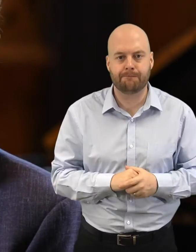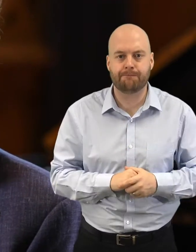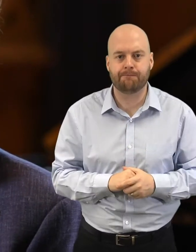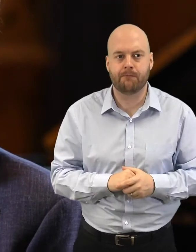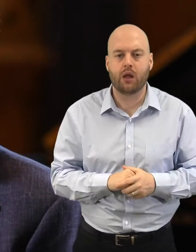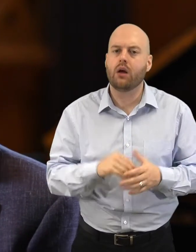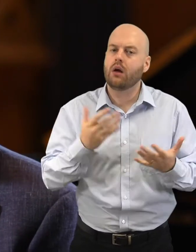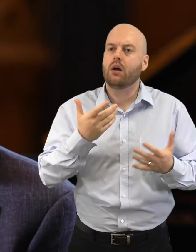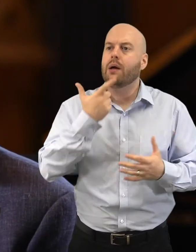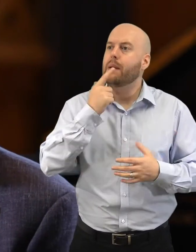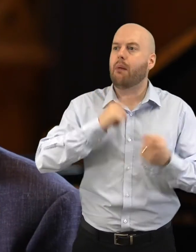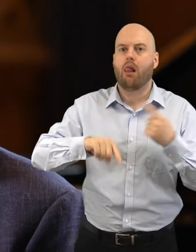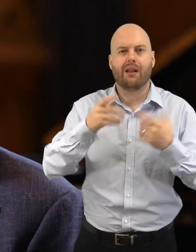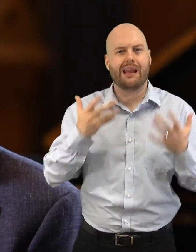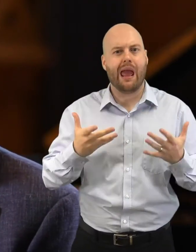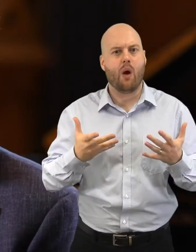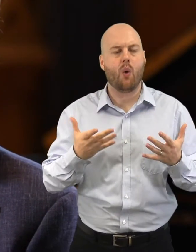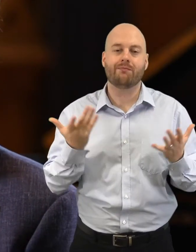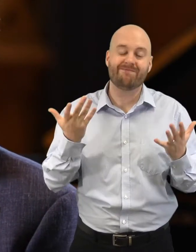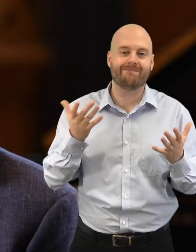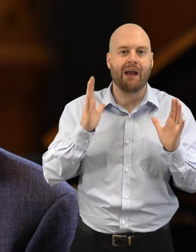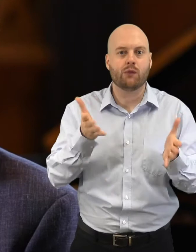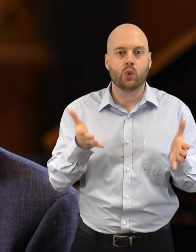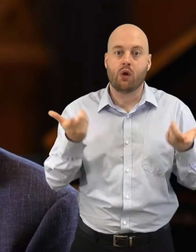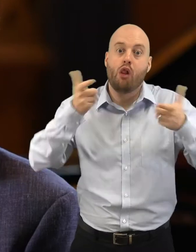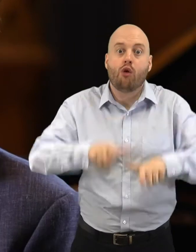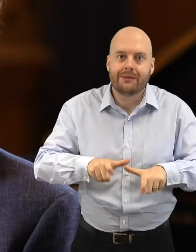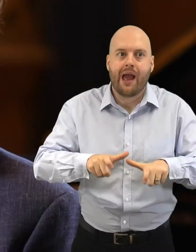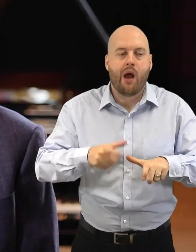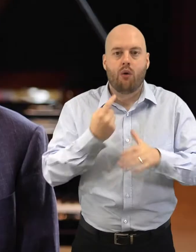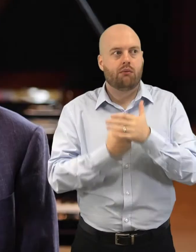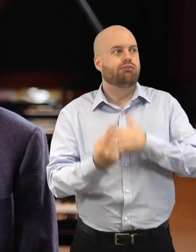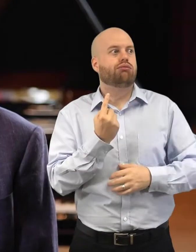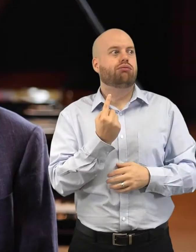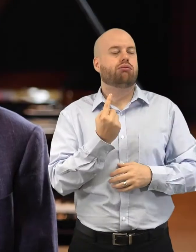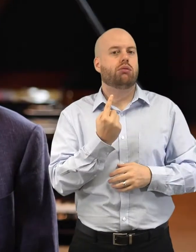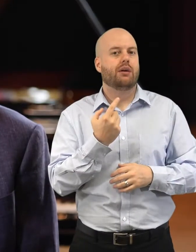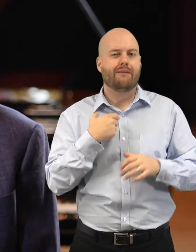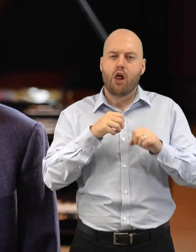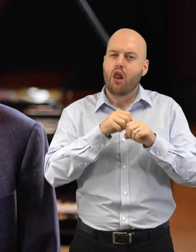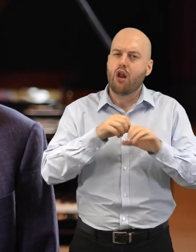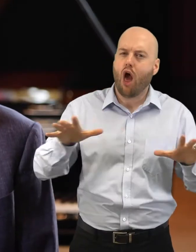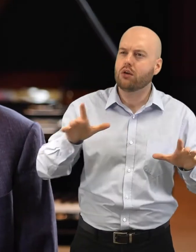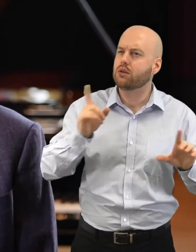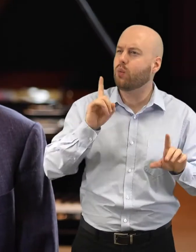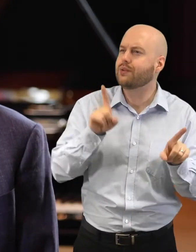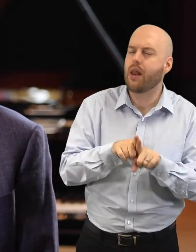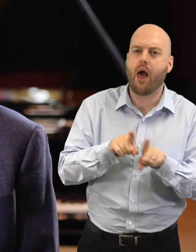and as we begin to lose touch with the public spaces of everyday life, what are the places we miss